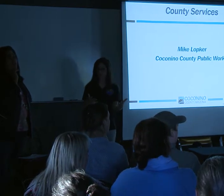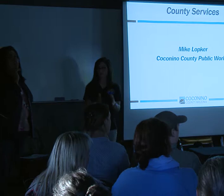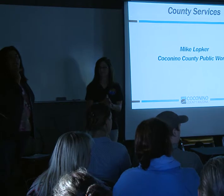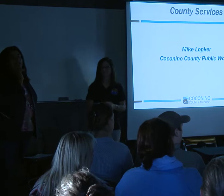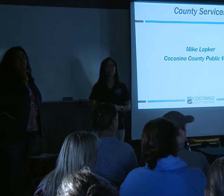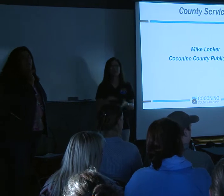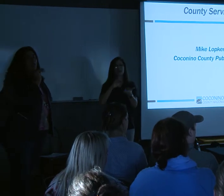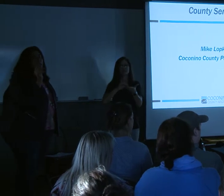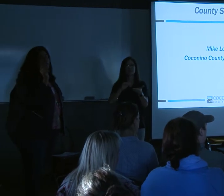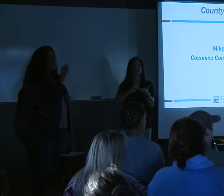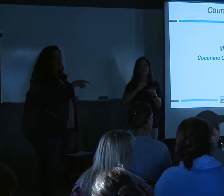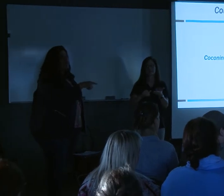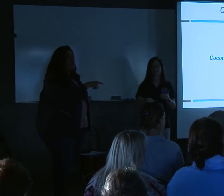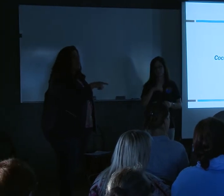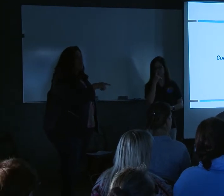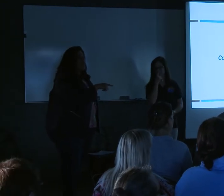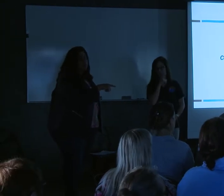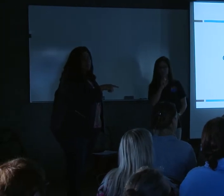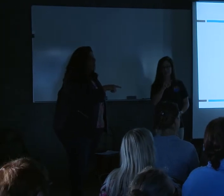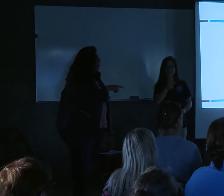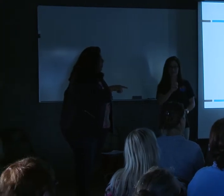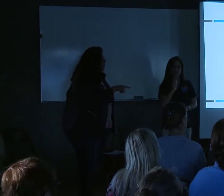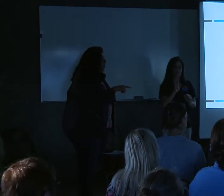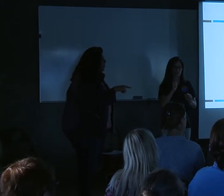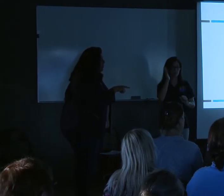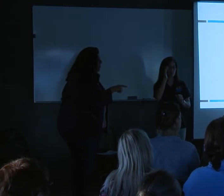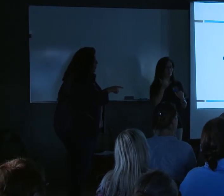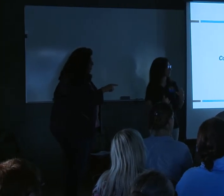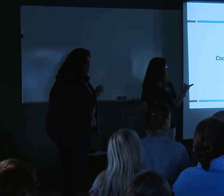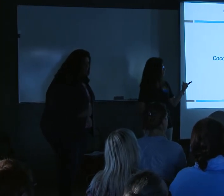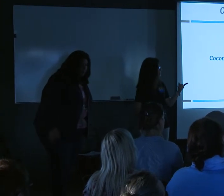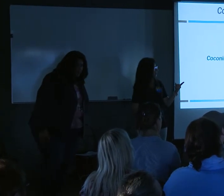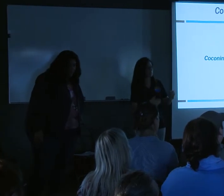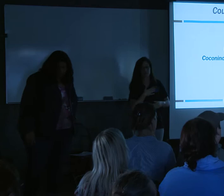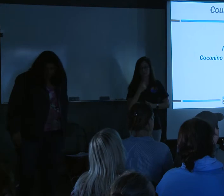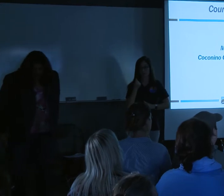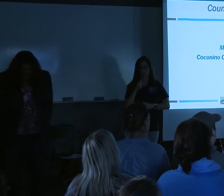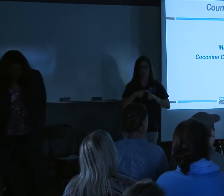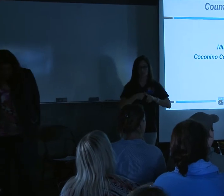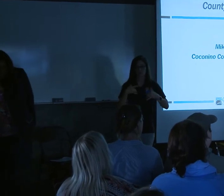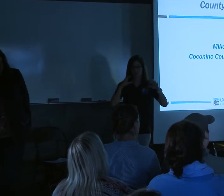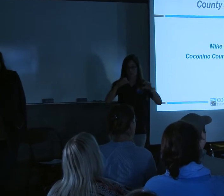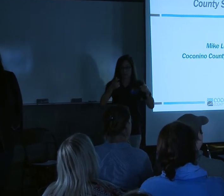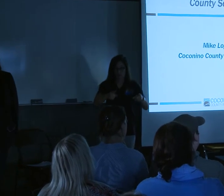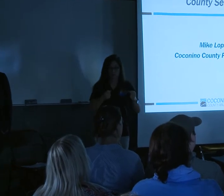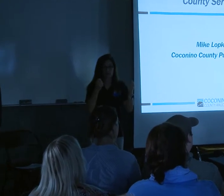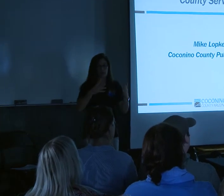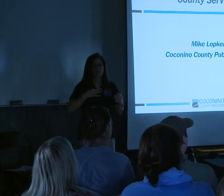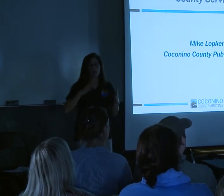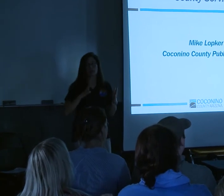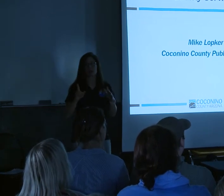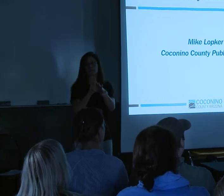So, excuse me, can I, can I get Steve from United Way to speak? back in 2010 when the event happened, we saw a lot of volunteers that turned